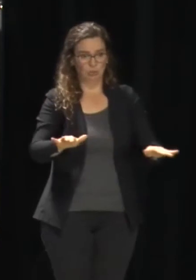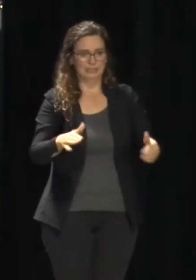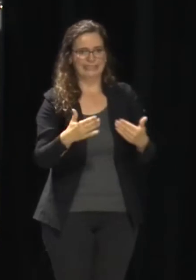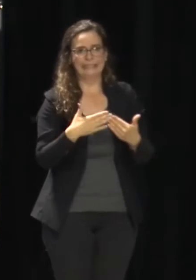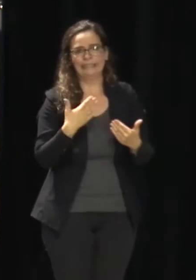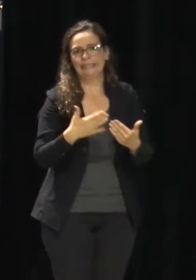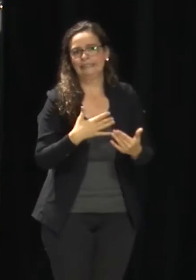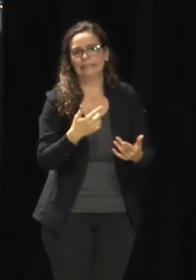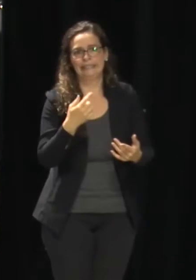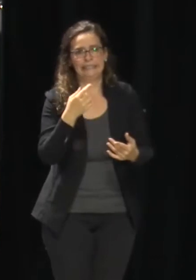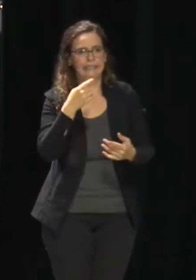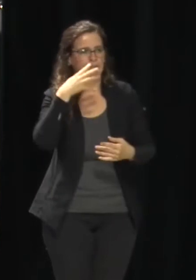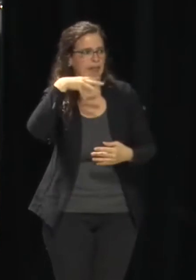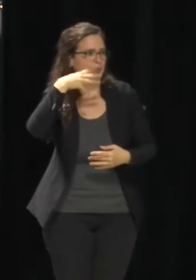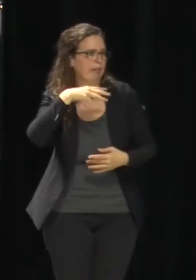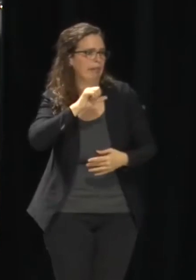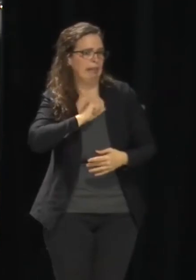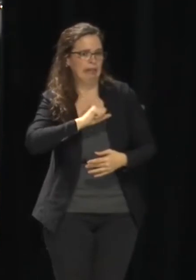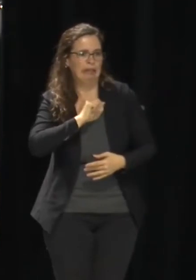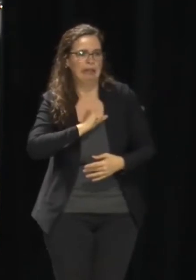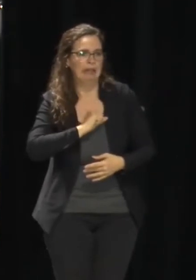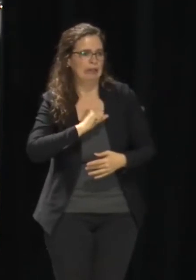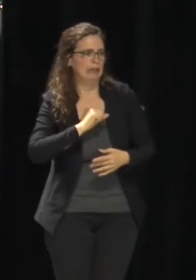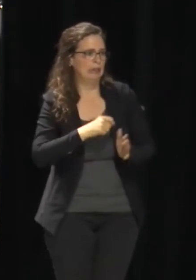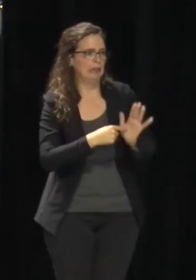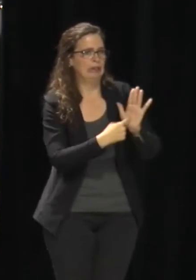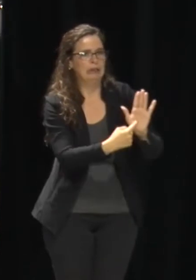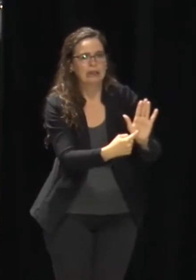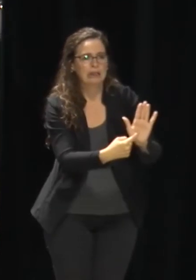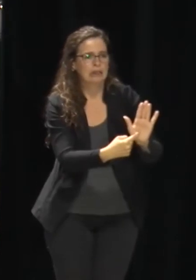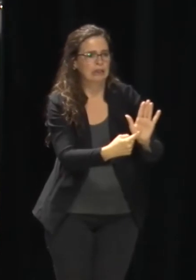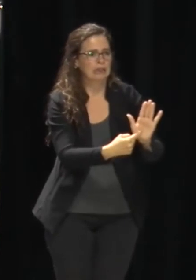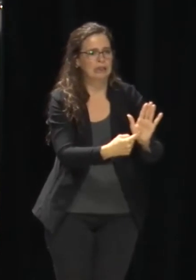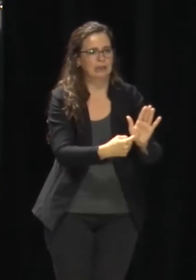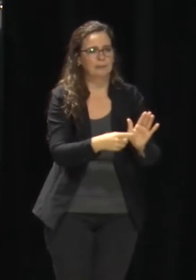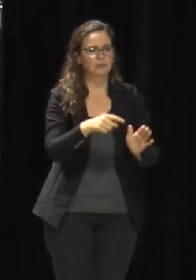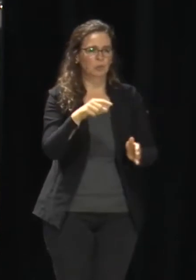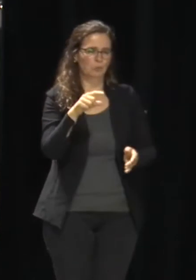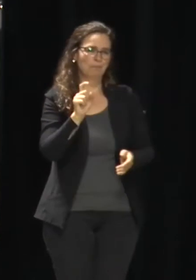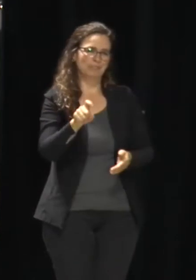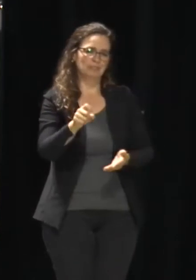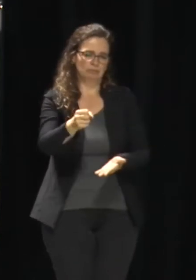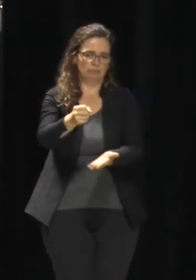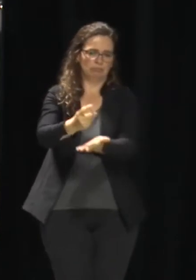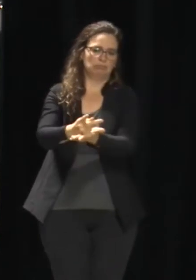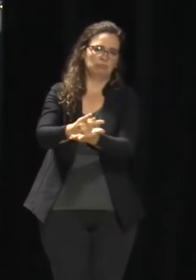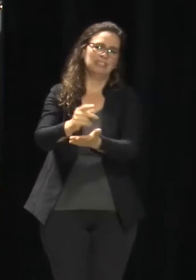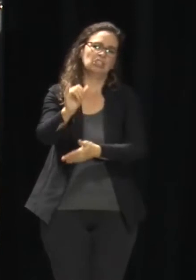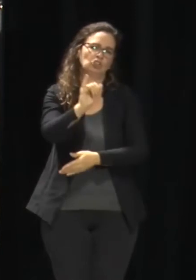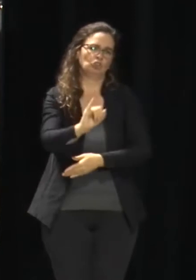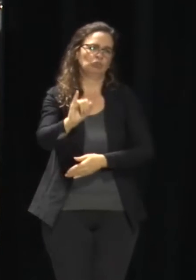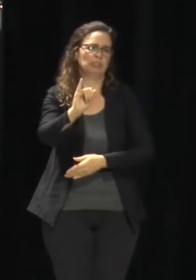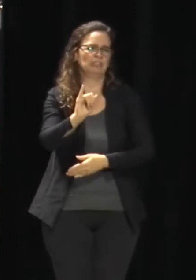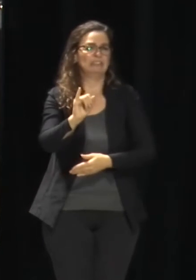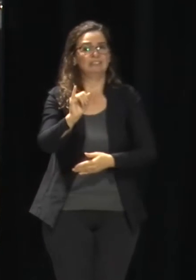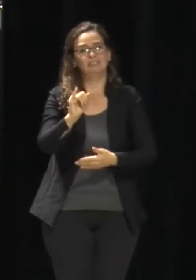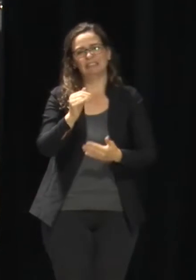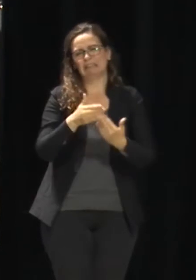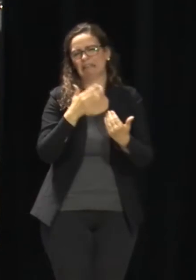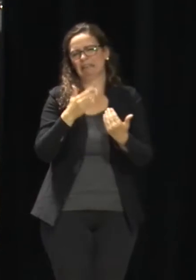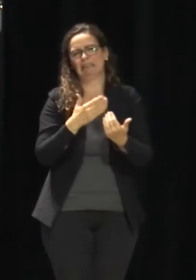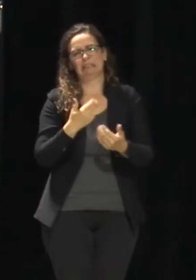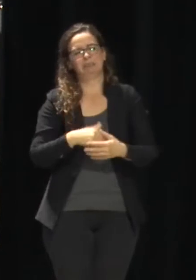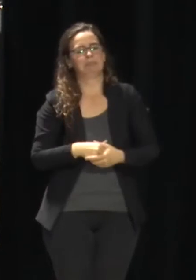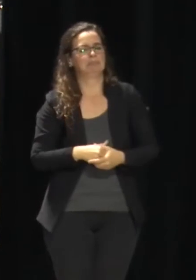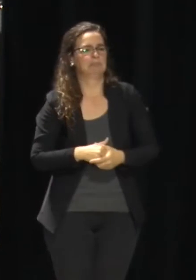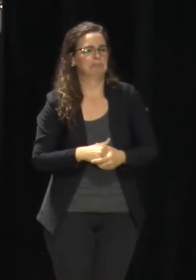So we're getting through it. Week 1 has been successful. Week 2 will be more successful